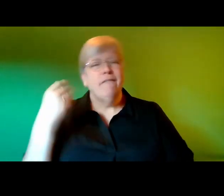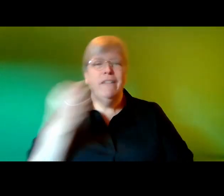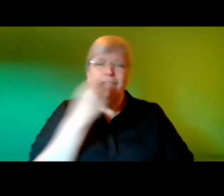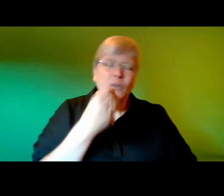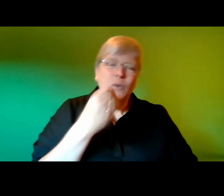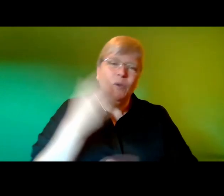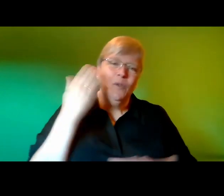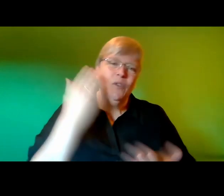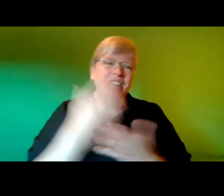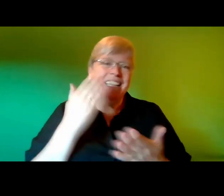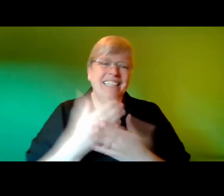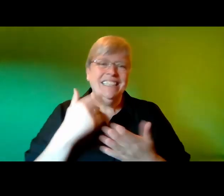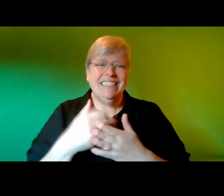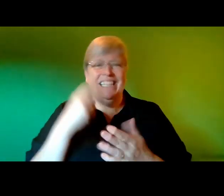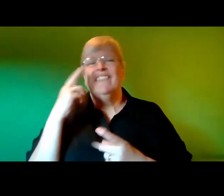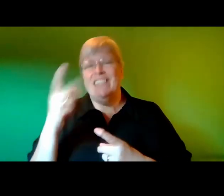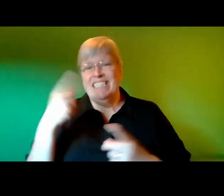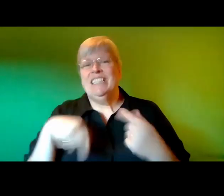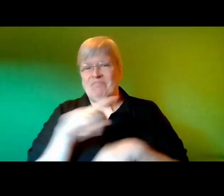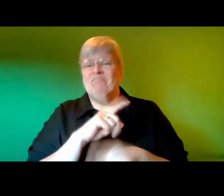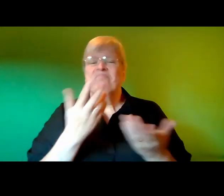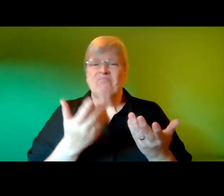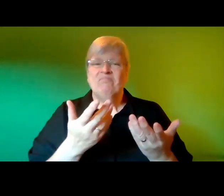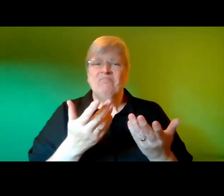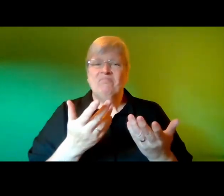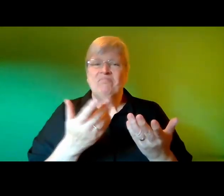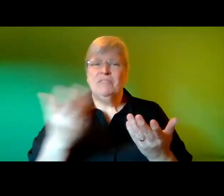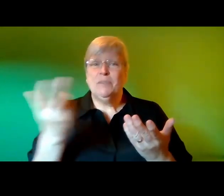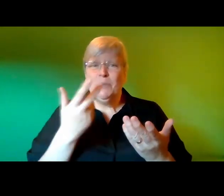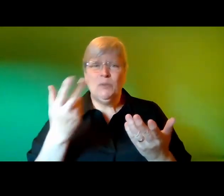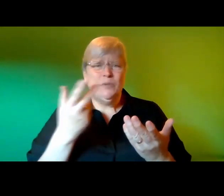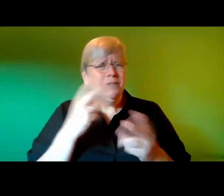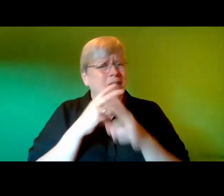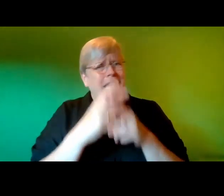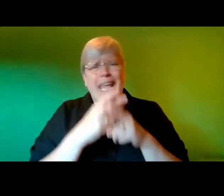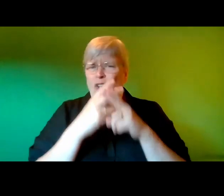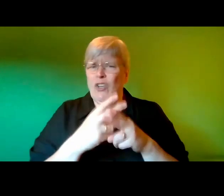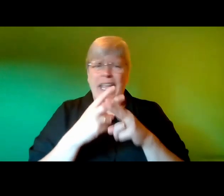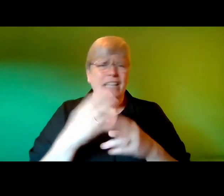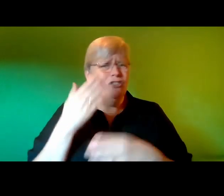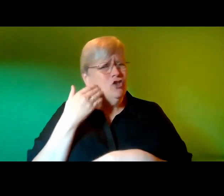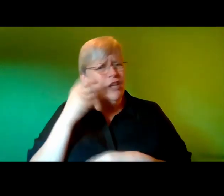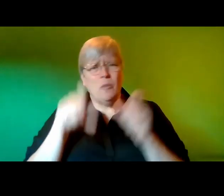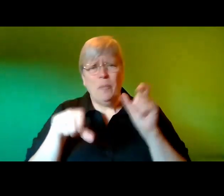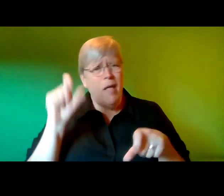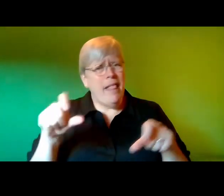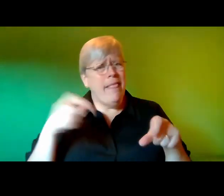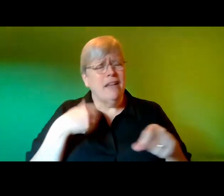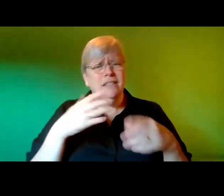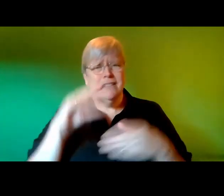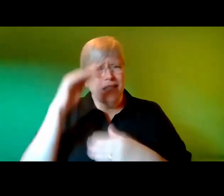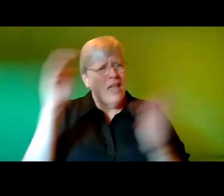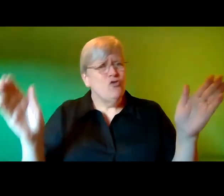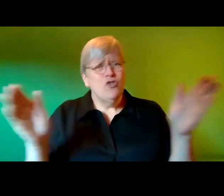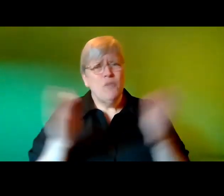me eat even more than mama they are the most caring gentle giants in my small home always ready